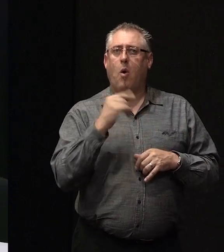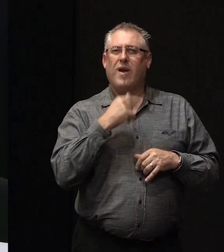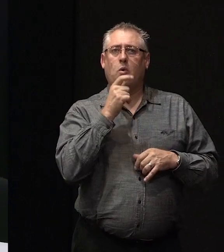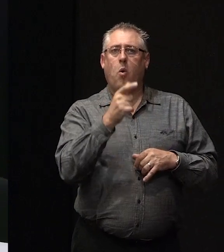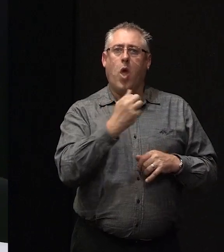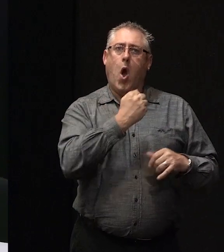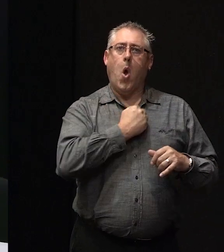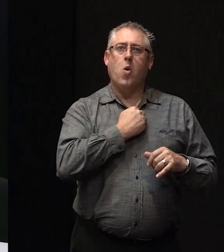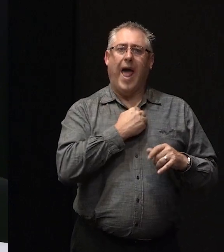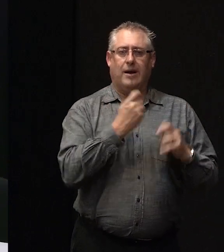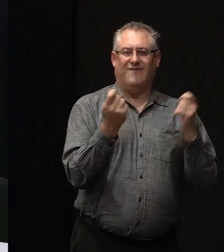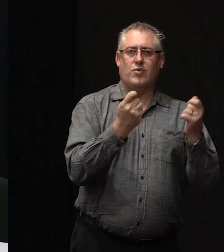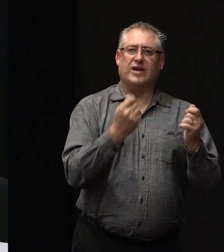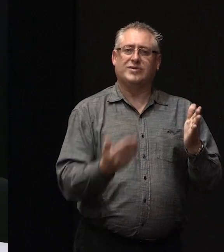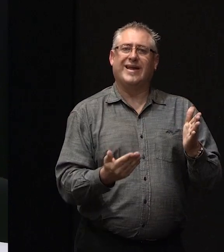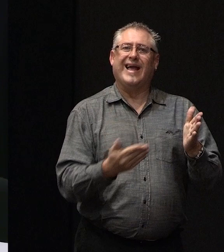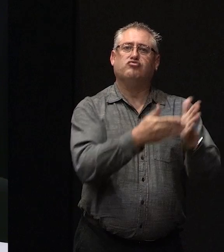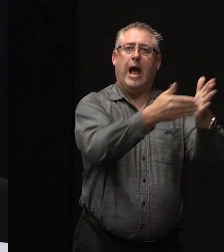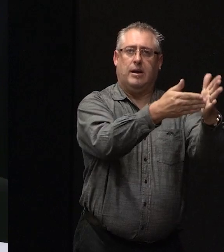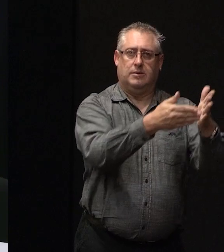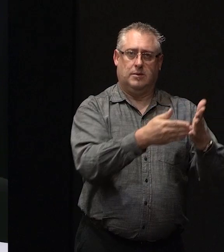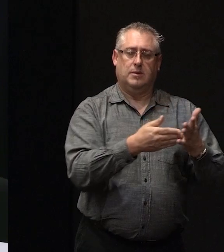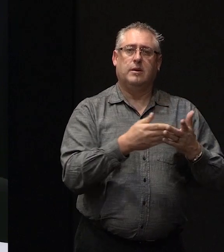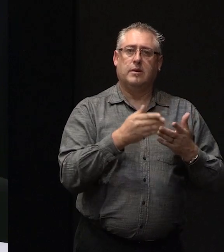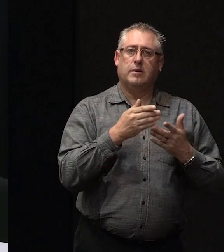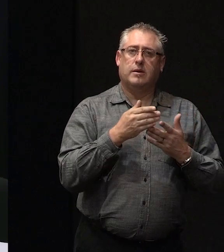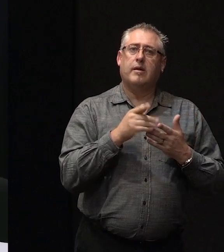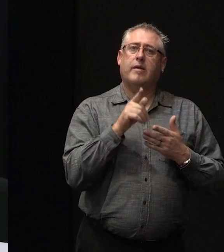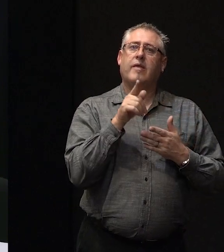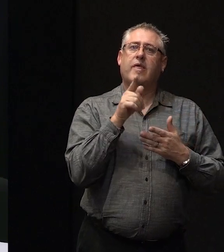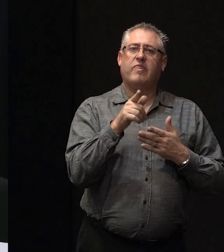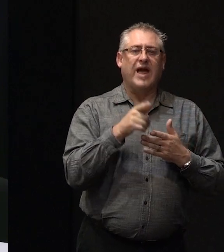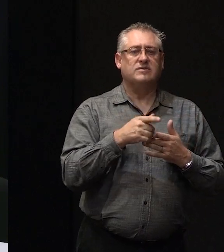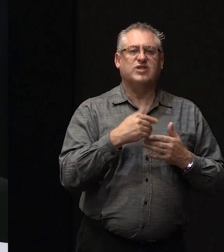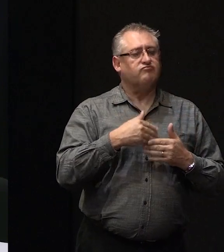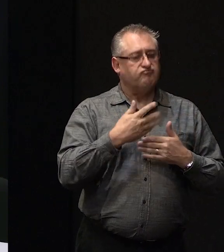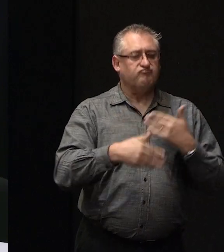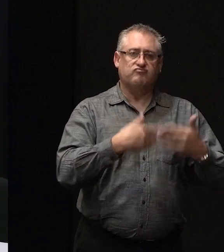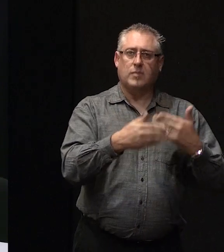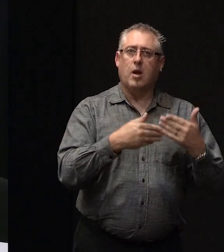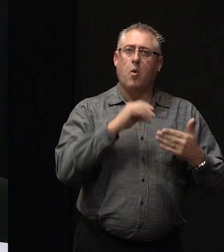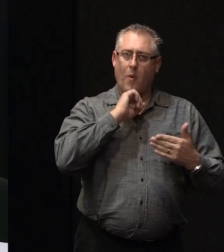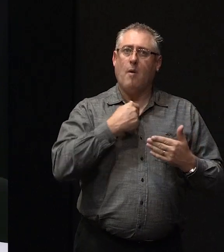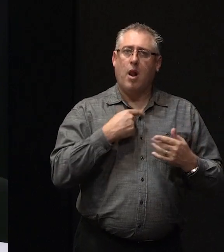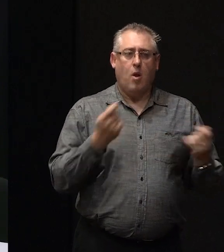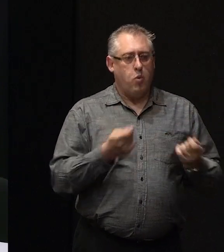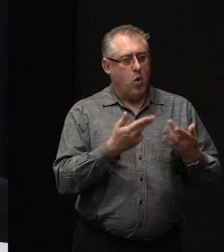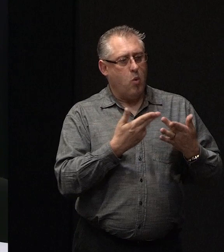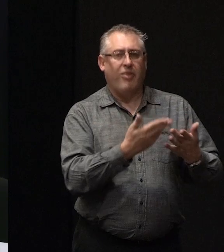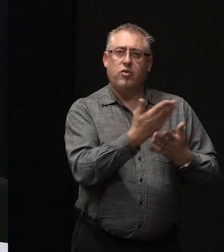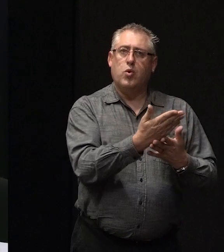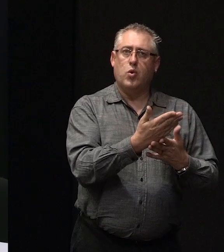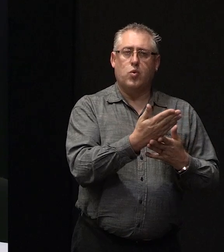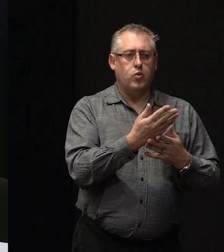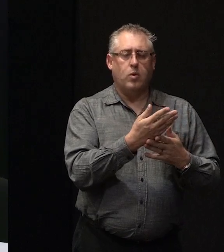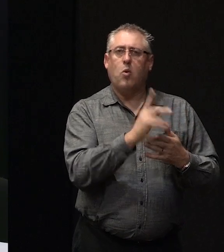of owner variations during the process, then that's a case-by-case sort of situation. We'll work with you to understand what the extent of